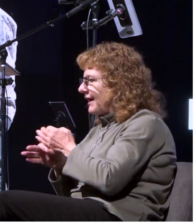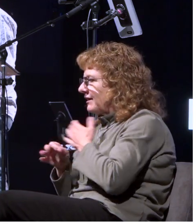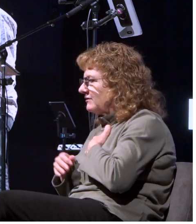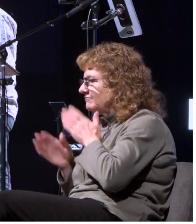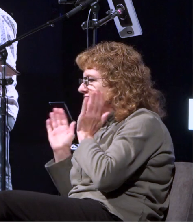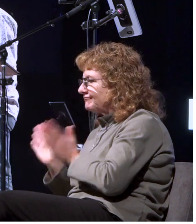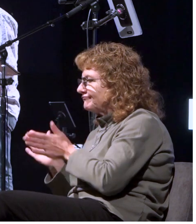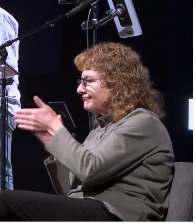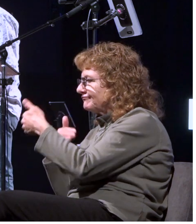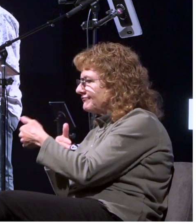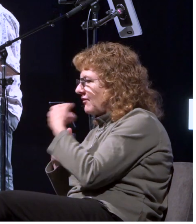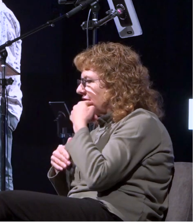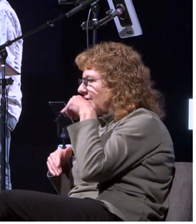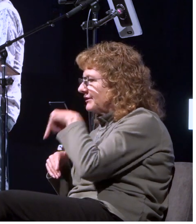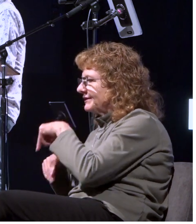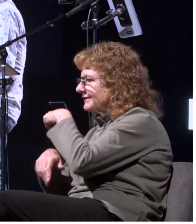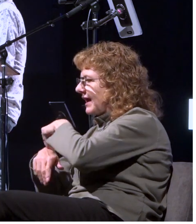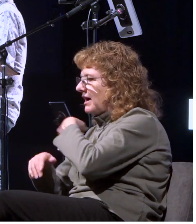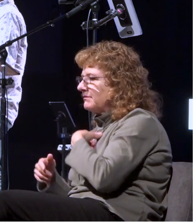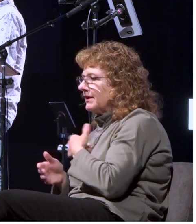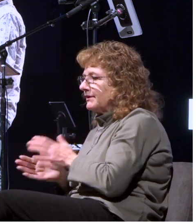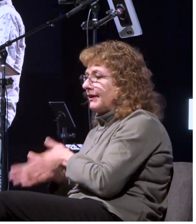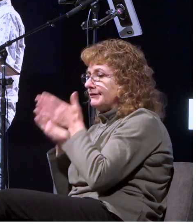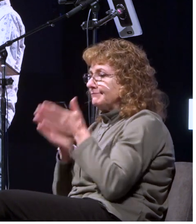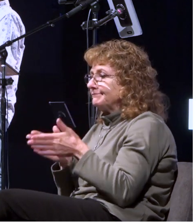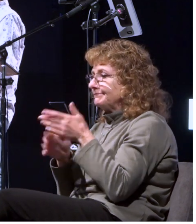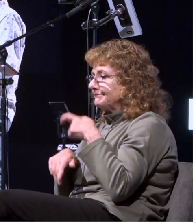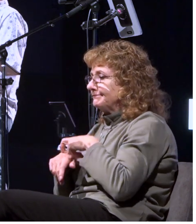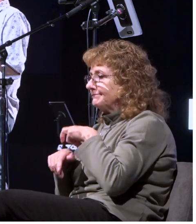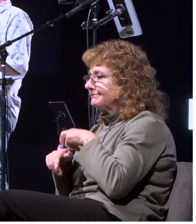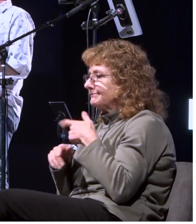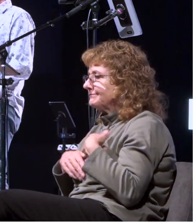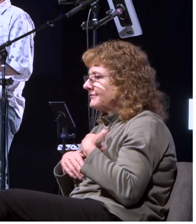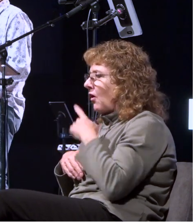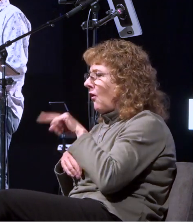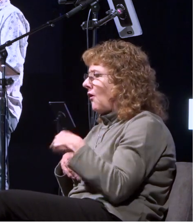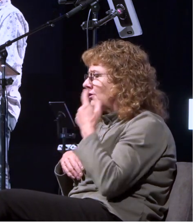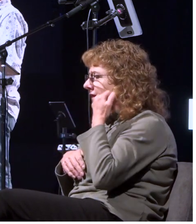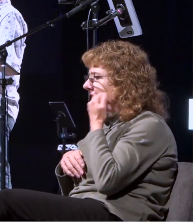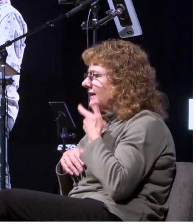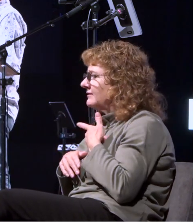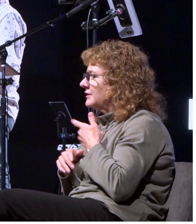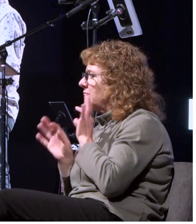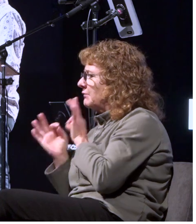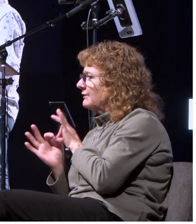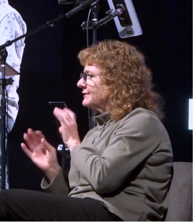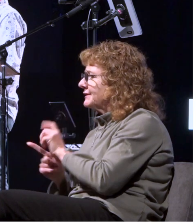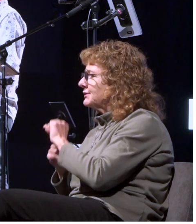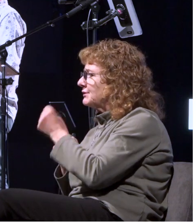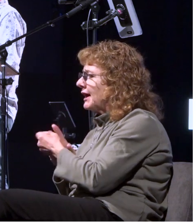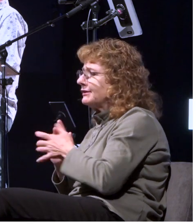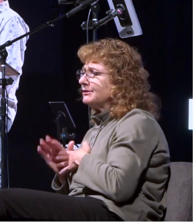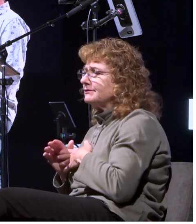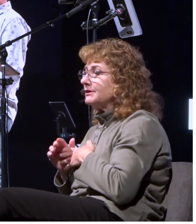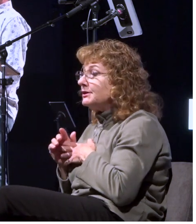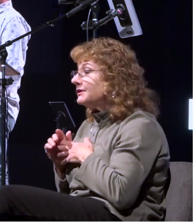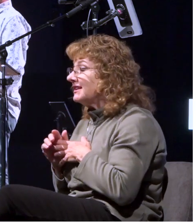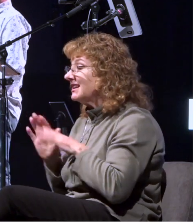right or where he served only under tightly controlled ideal circumstances he didn't say hey i just went through a